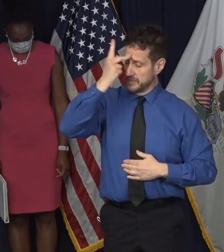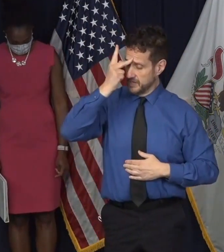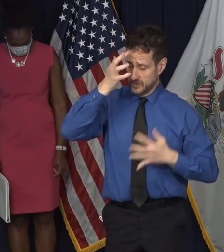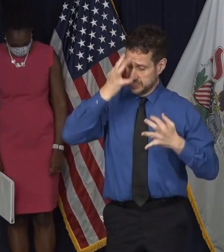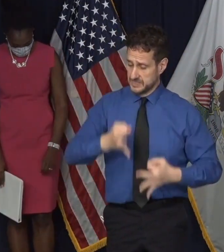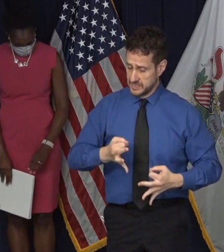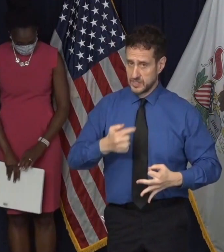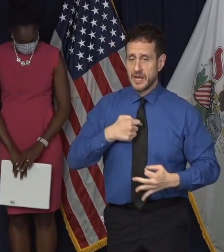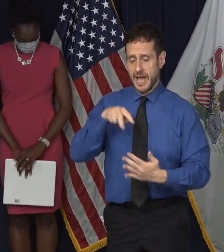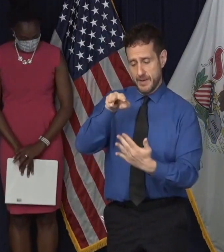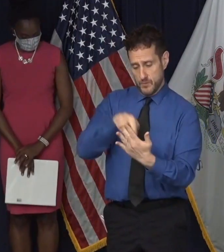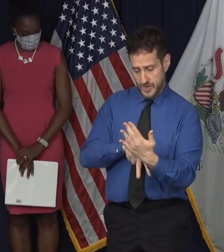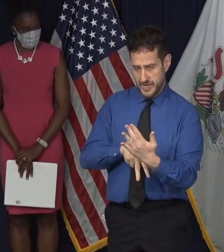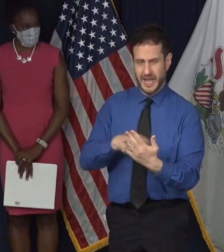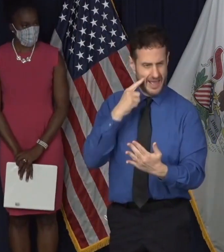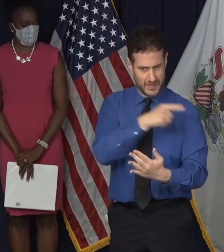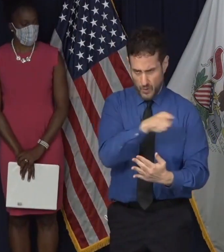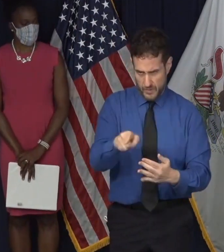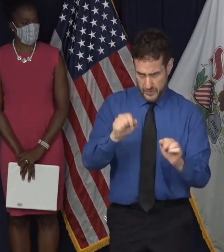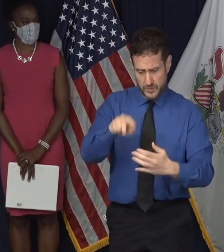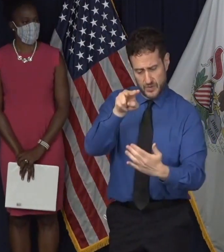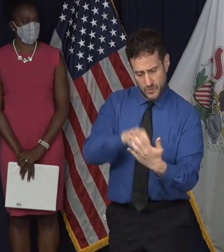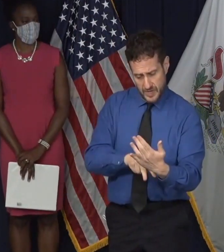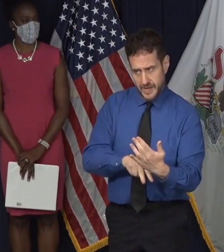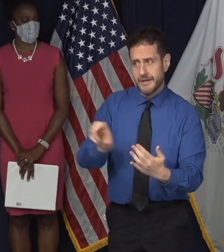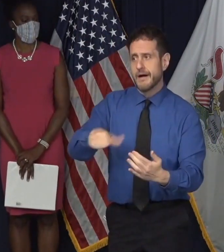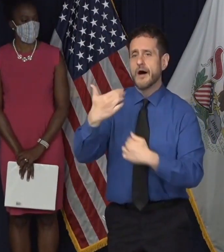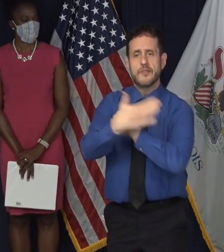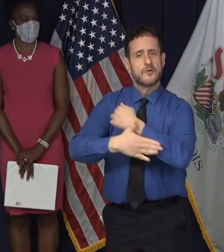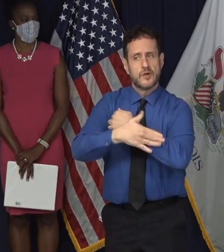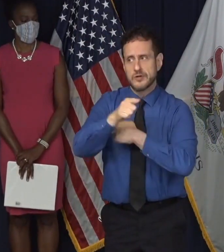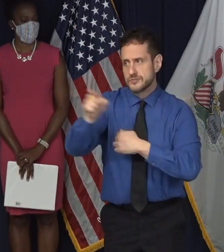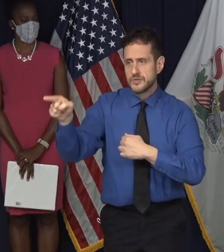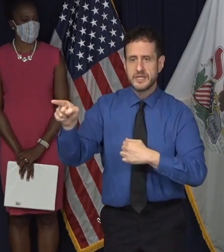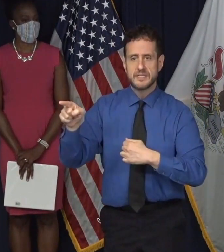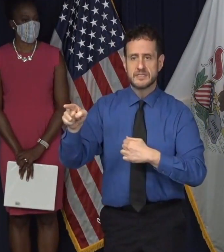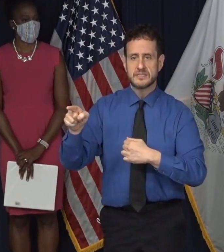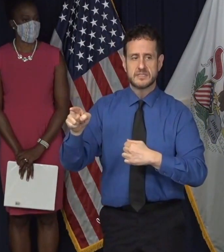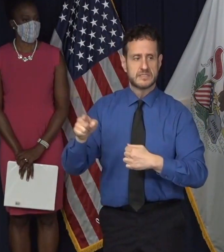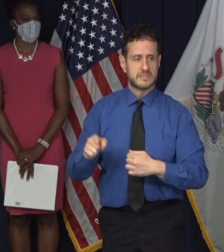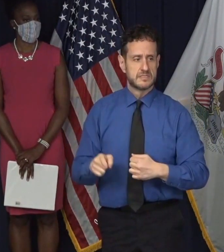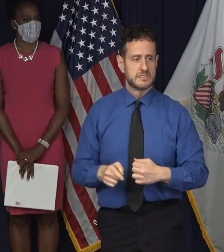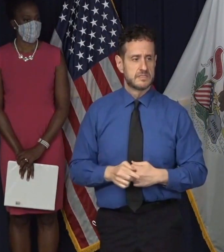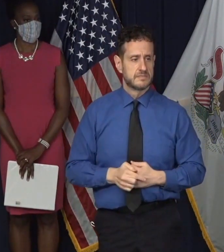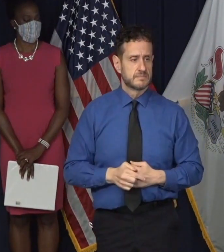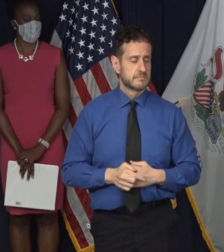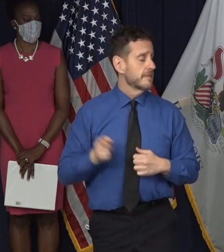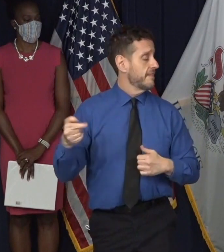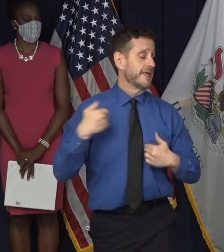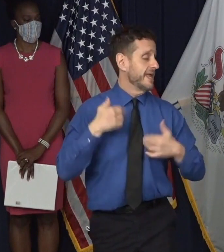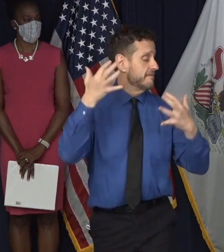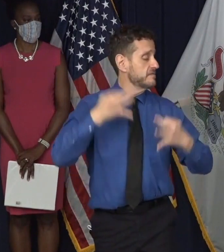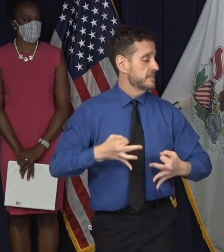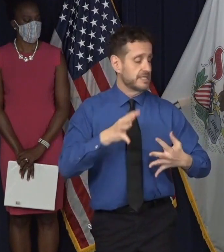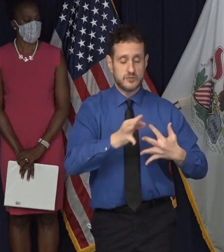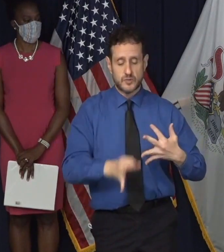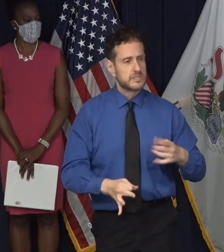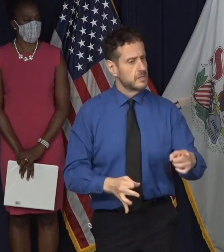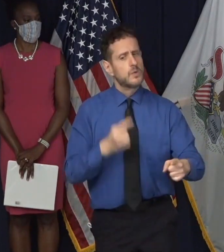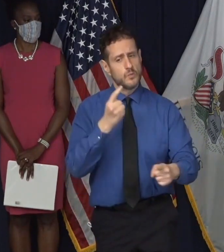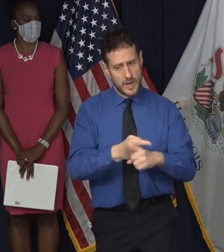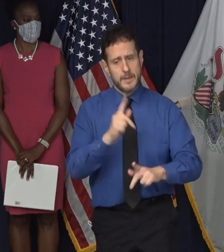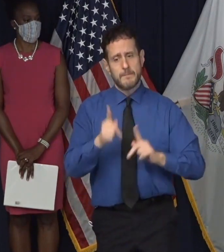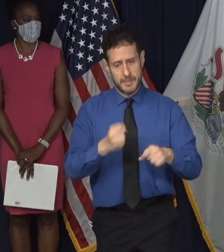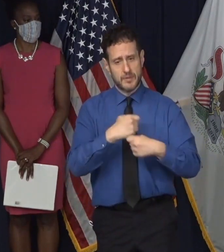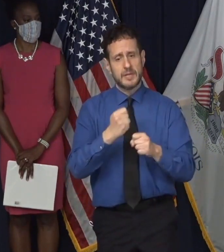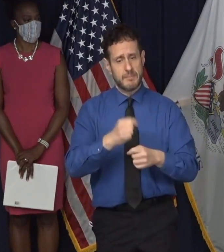reading as I think all of you can about what other countries, what other states, what other I understand everybody can make